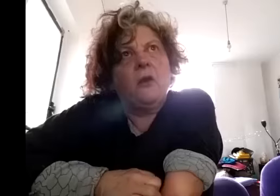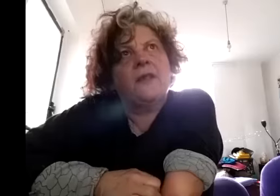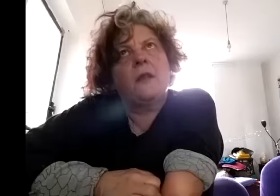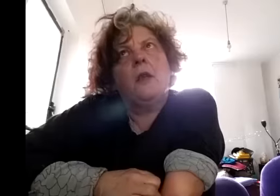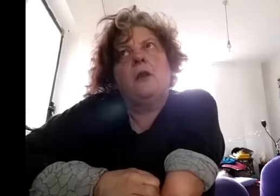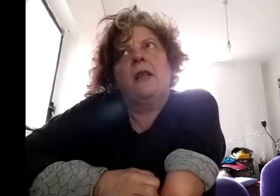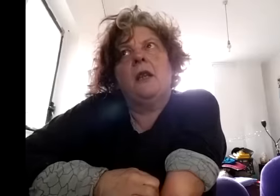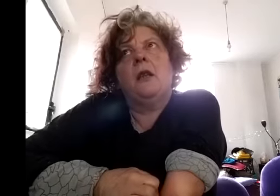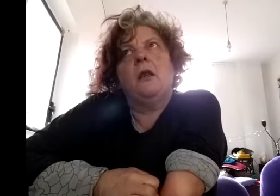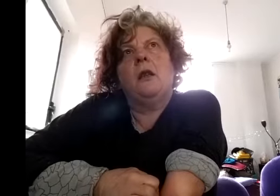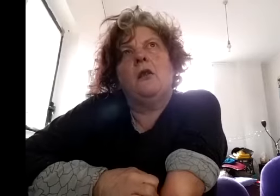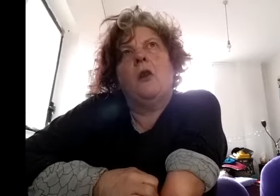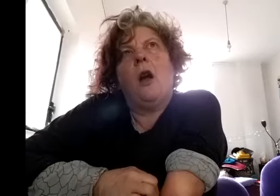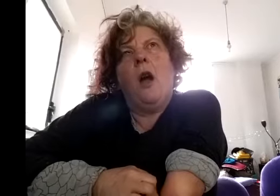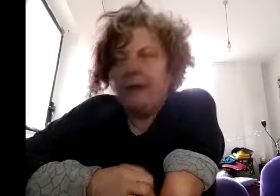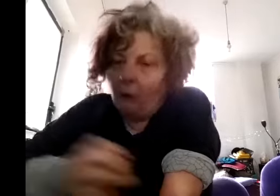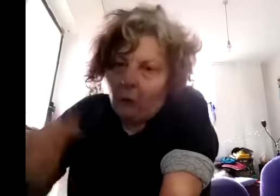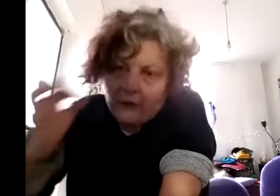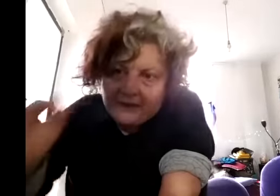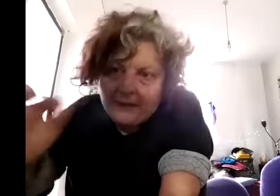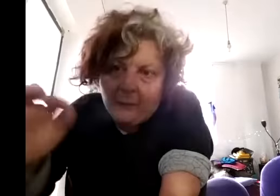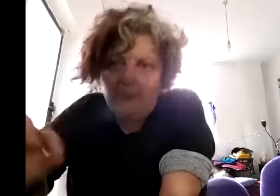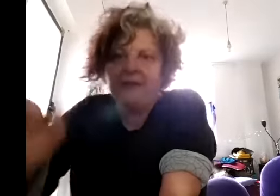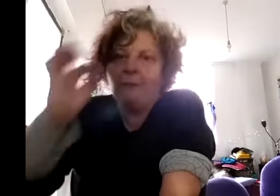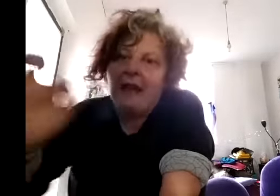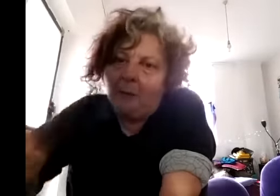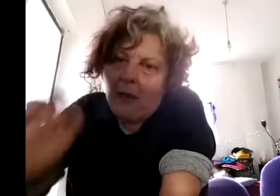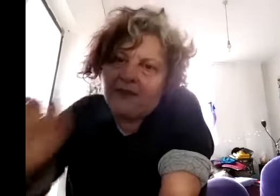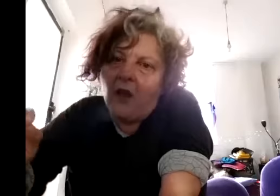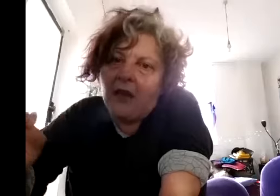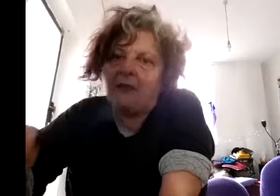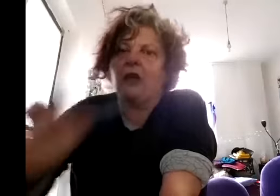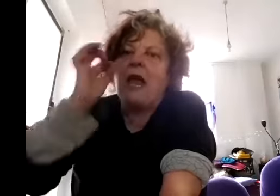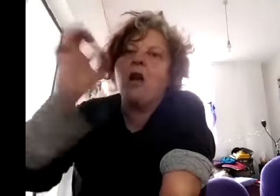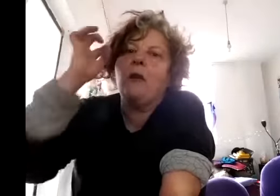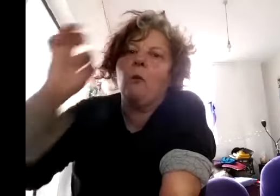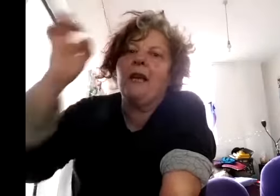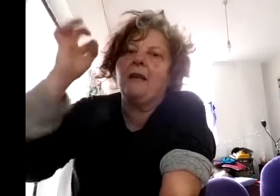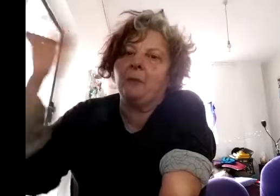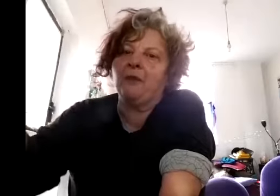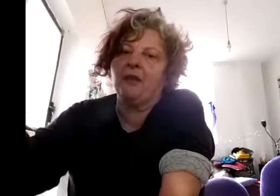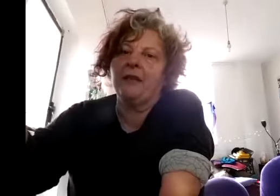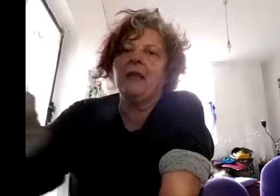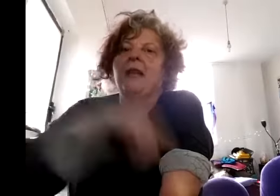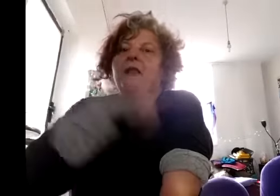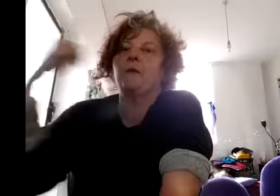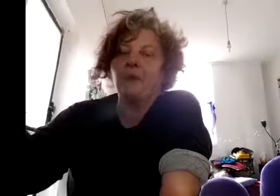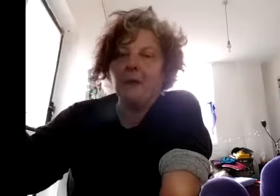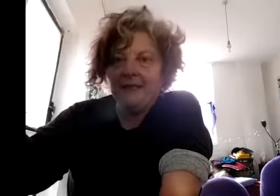the i think we're still experimenting with how to publicize like how and where to publicize so these next